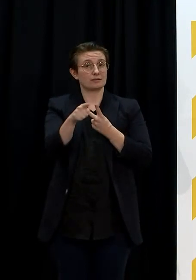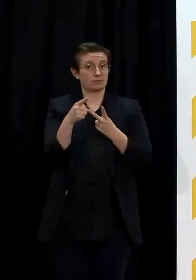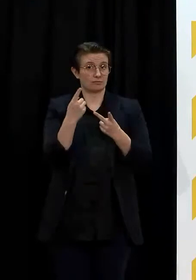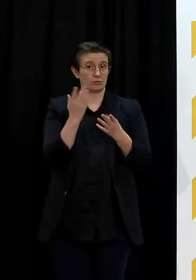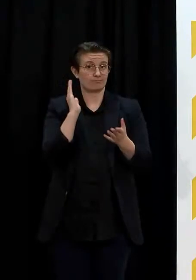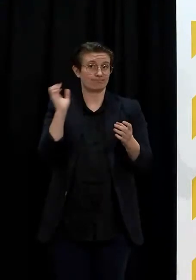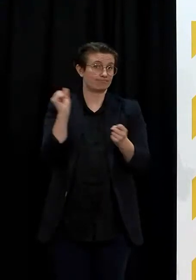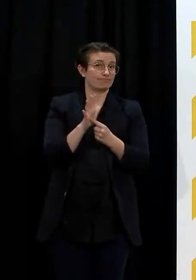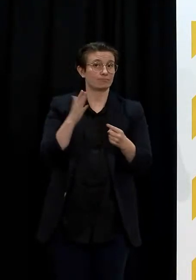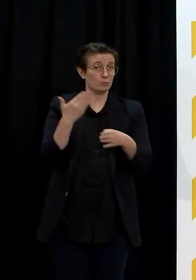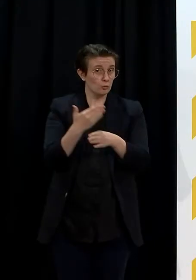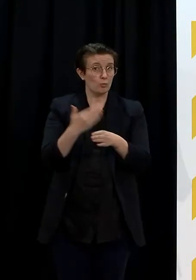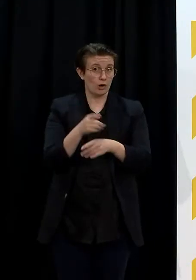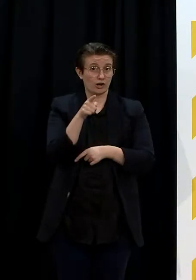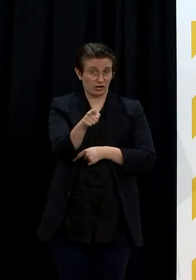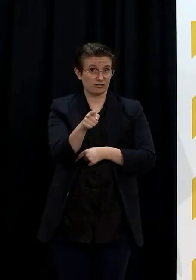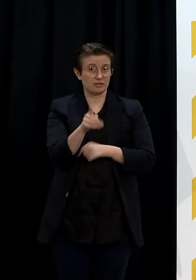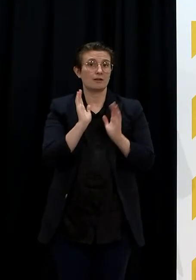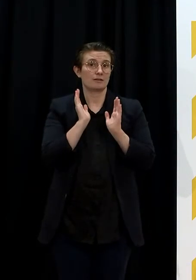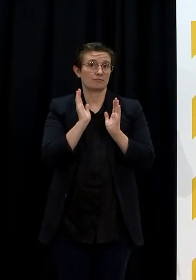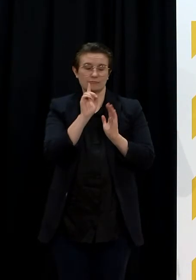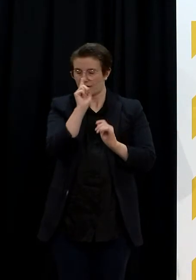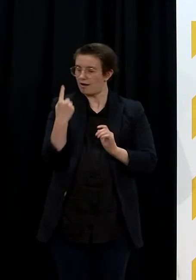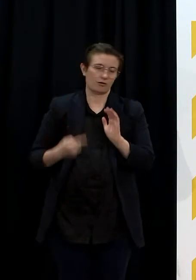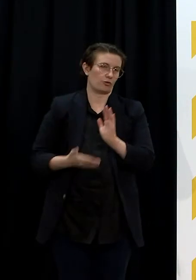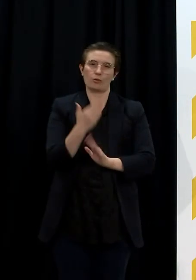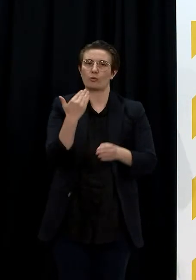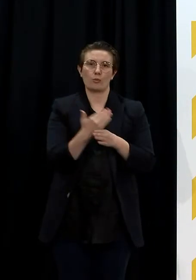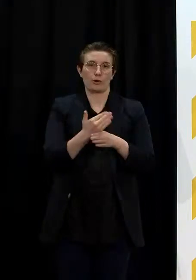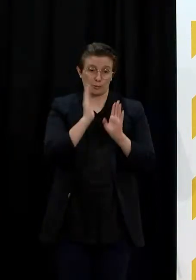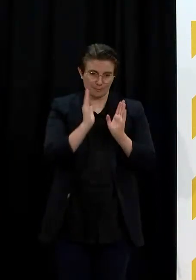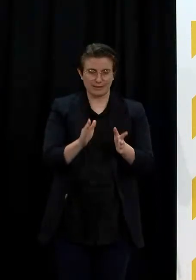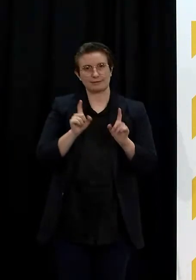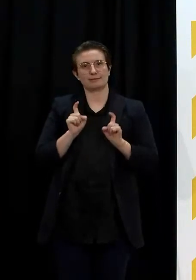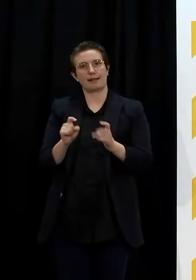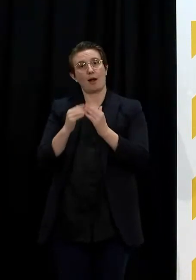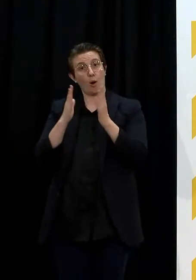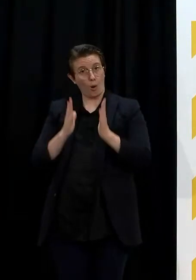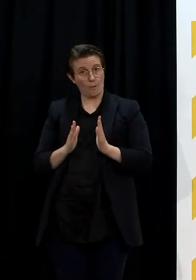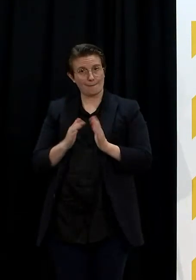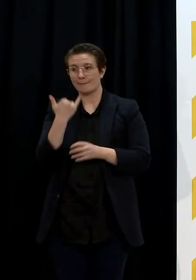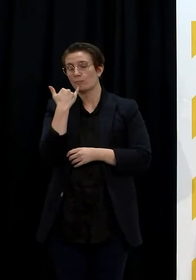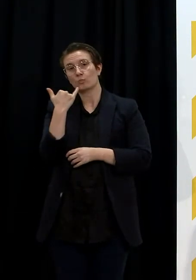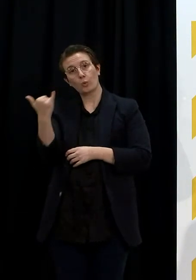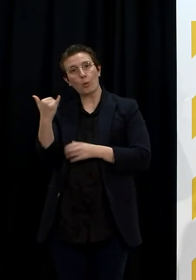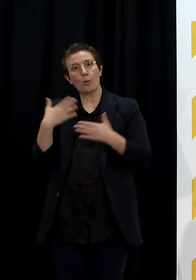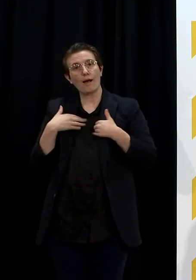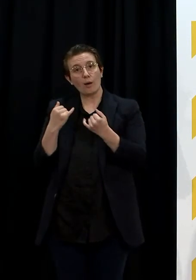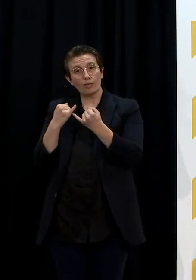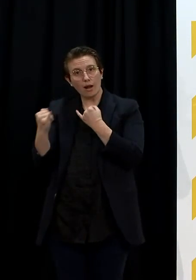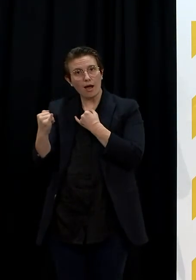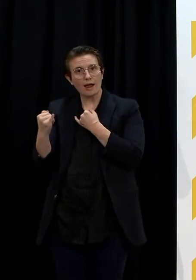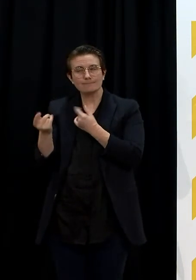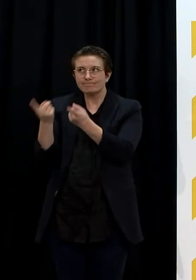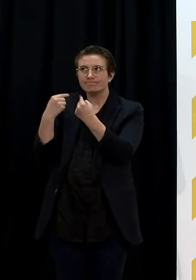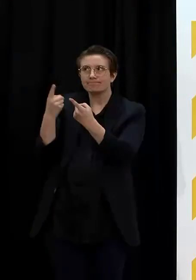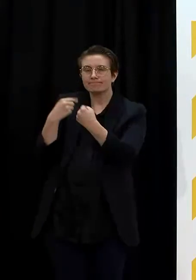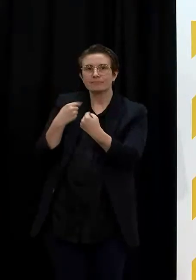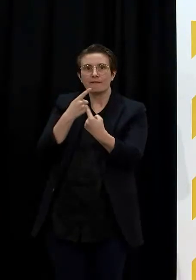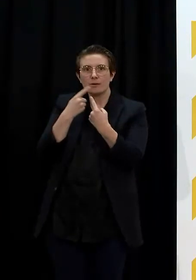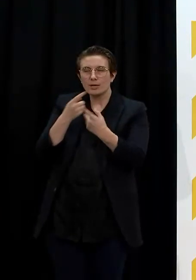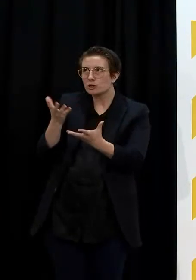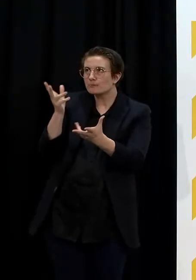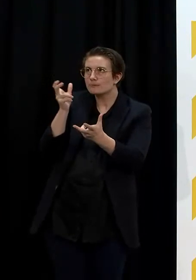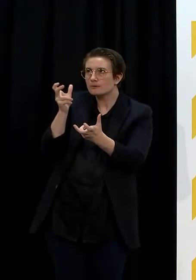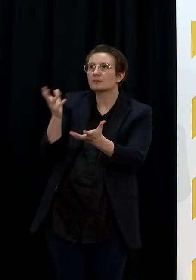your employer know, stay home, ring Healthline for advice on where to get a test and isolate in your bubble until you have the results of that